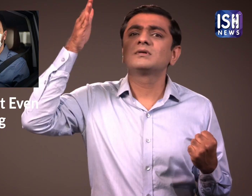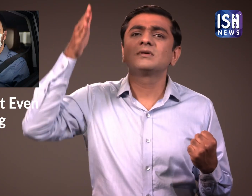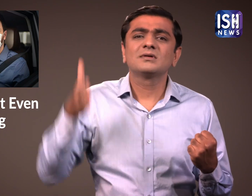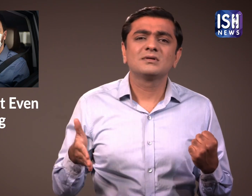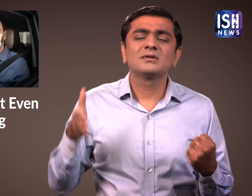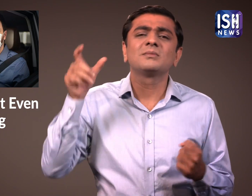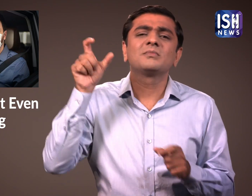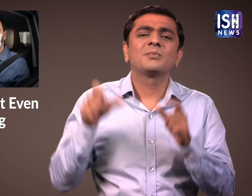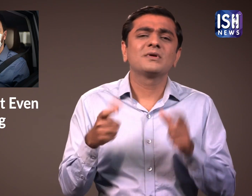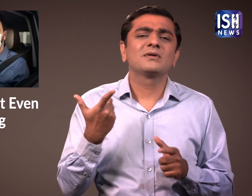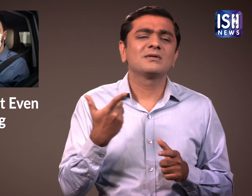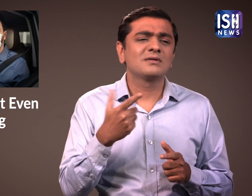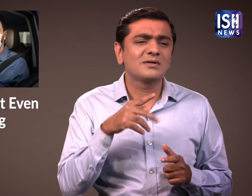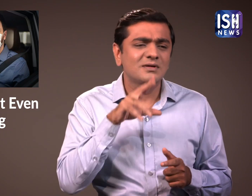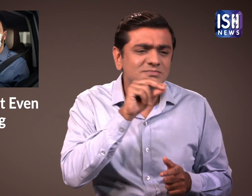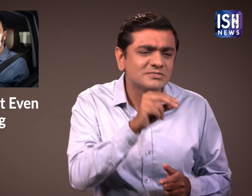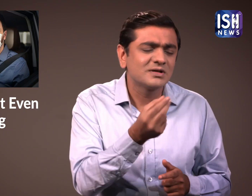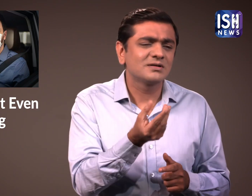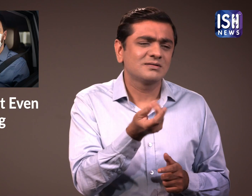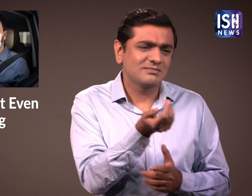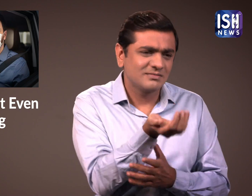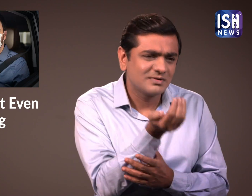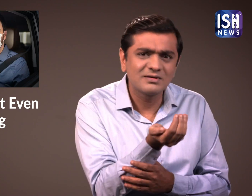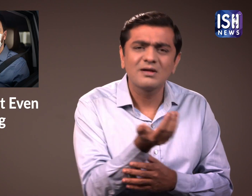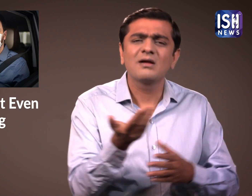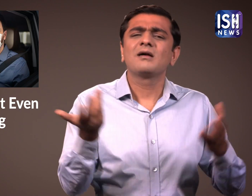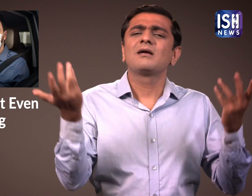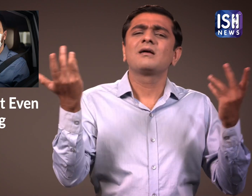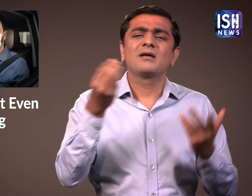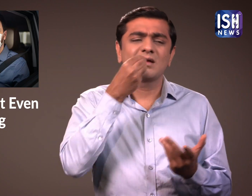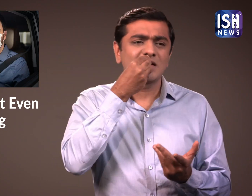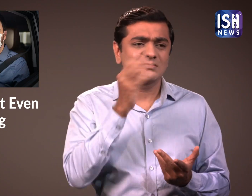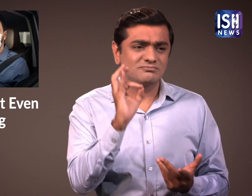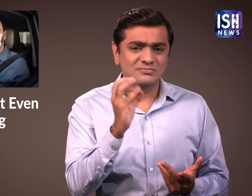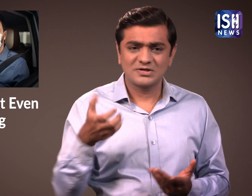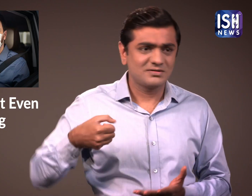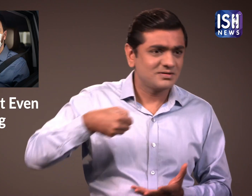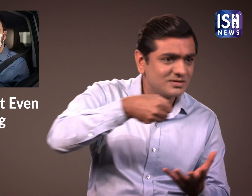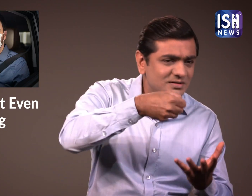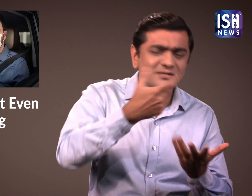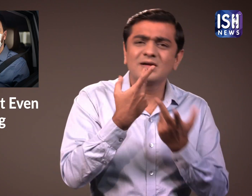they roll down their windows to chat with people, beggars, food vendors, etc.